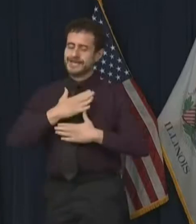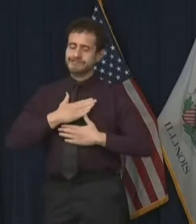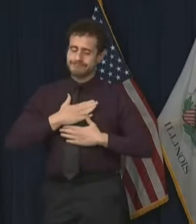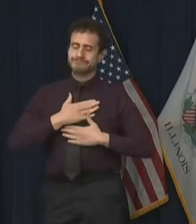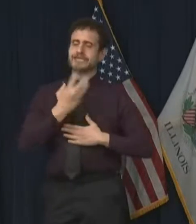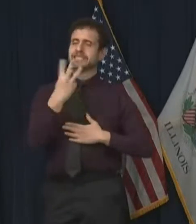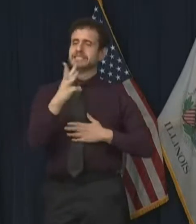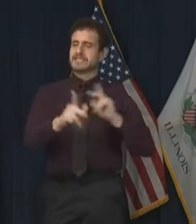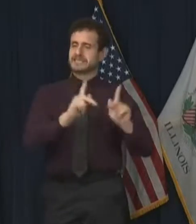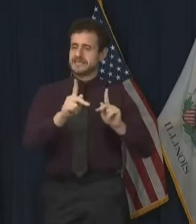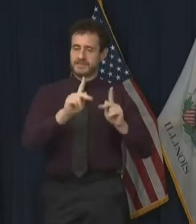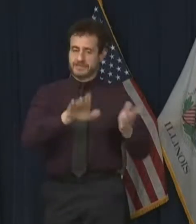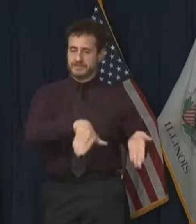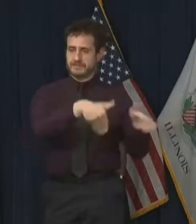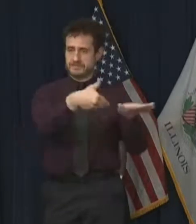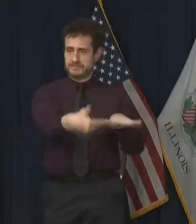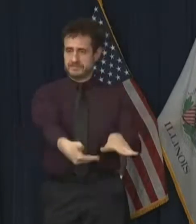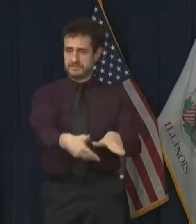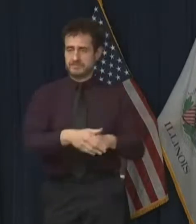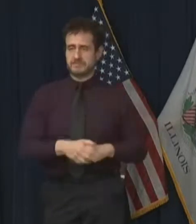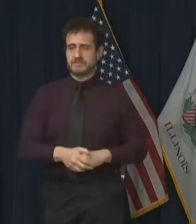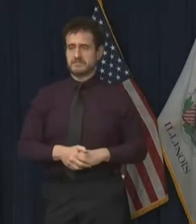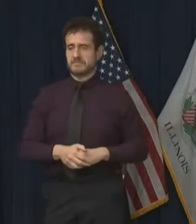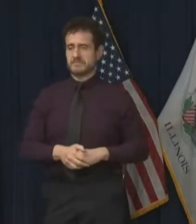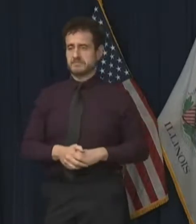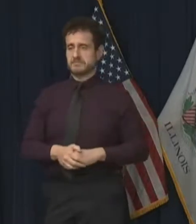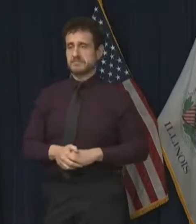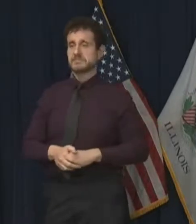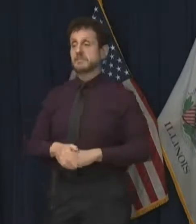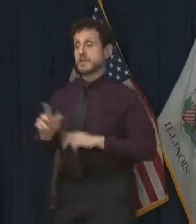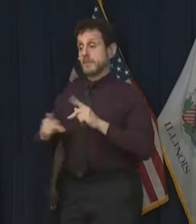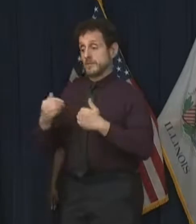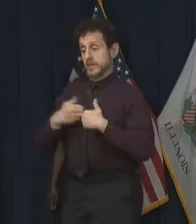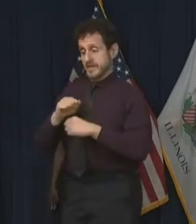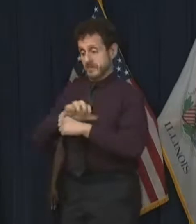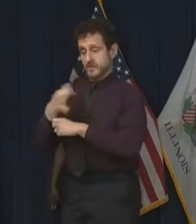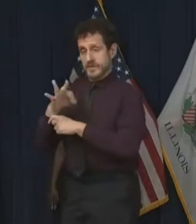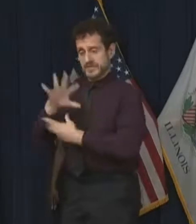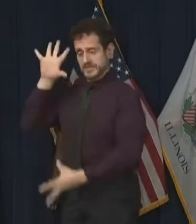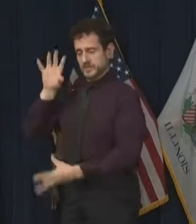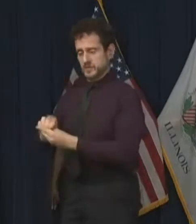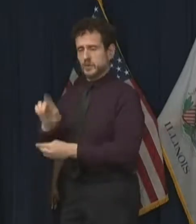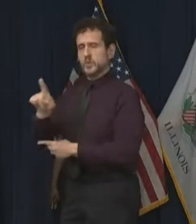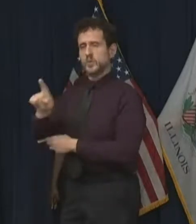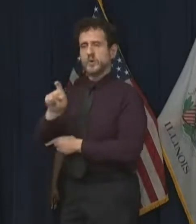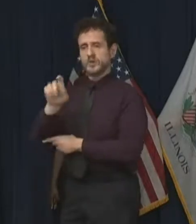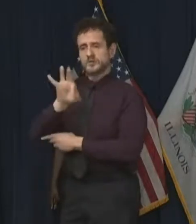have passed on. This brings the total number of cases in Illinois to 198